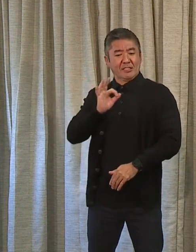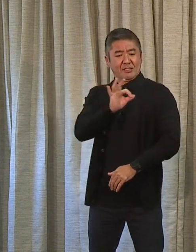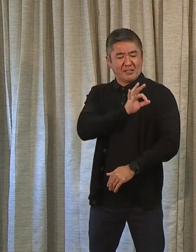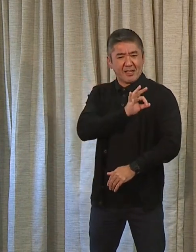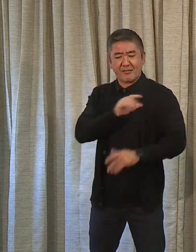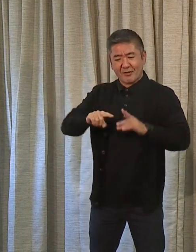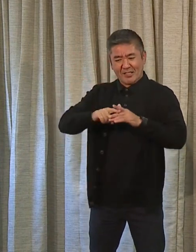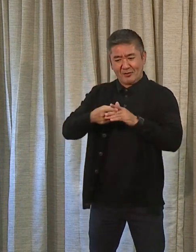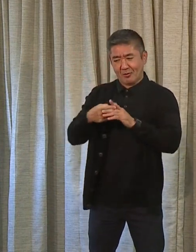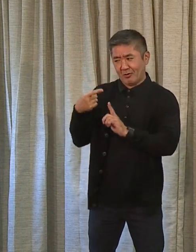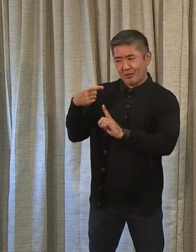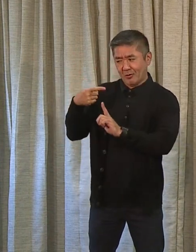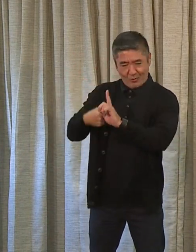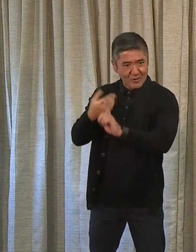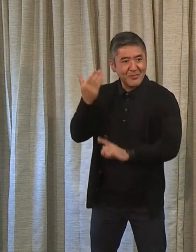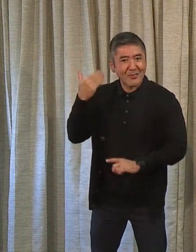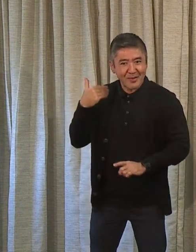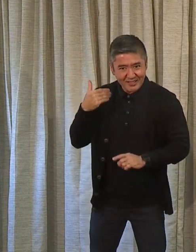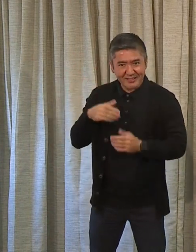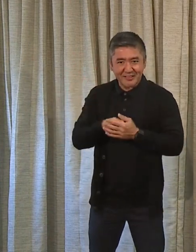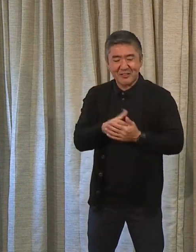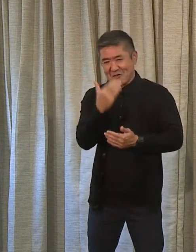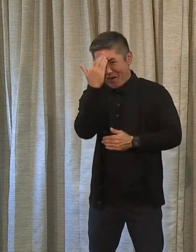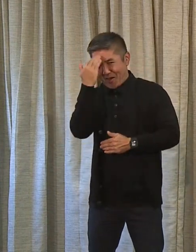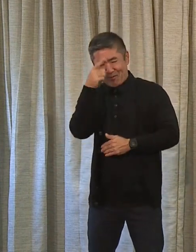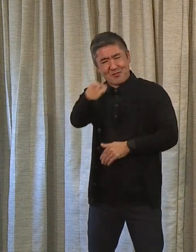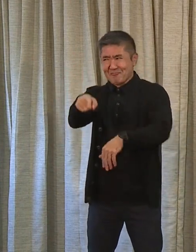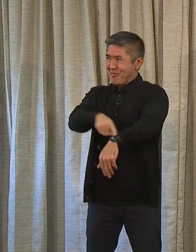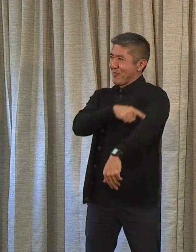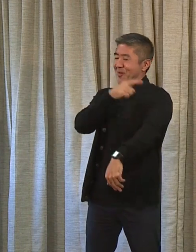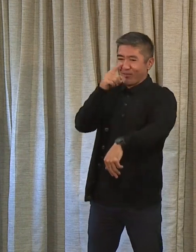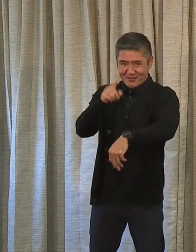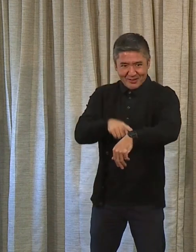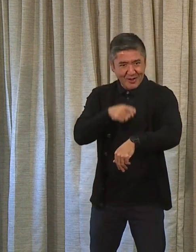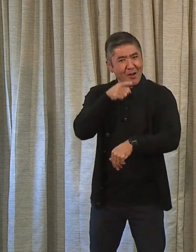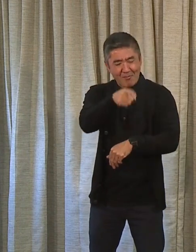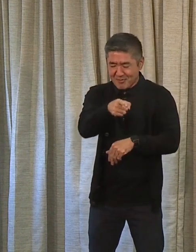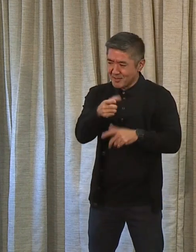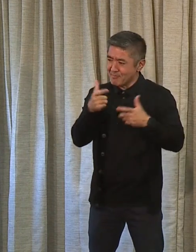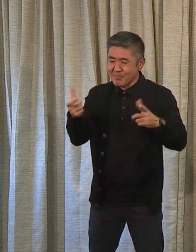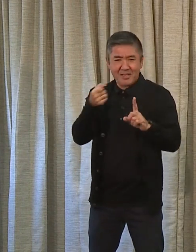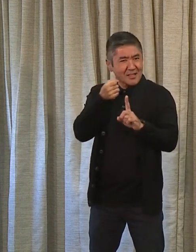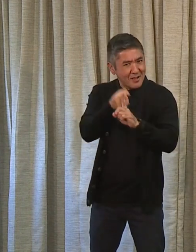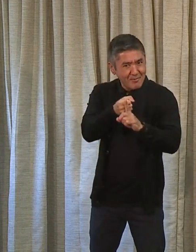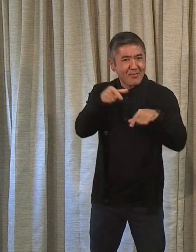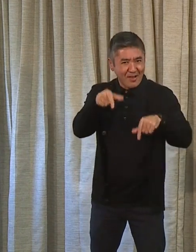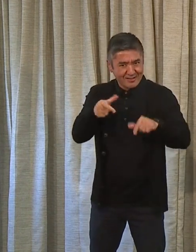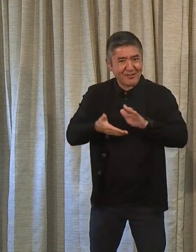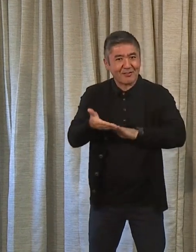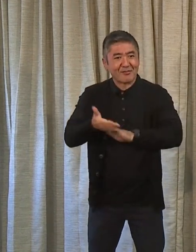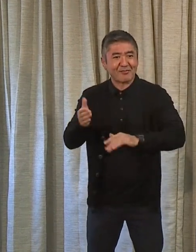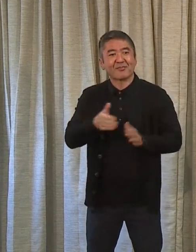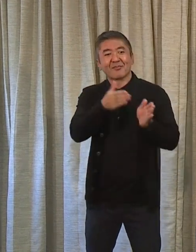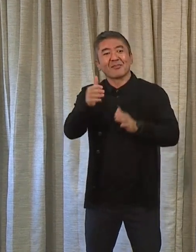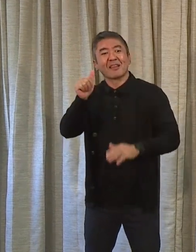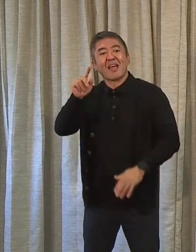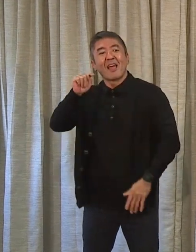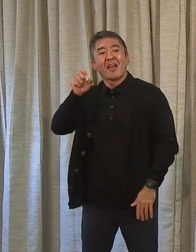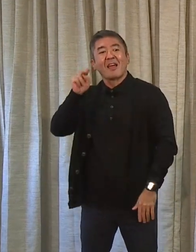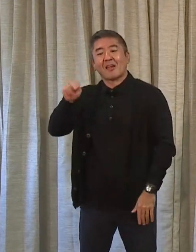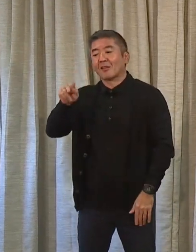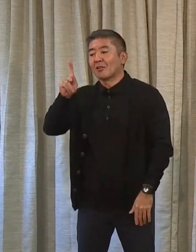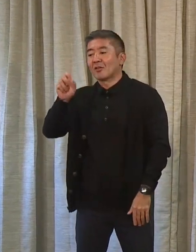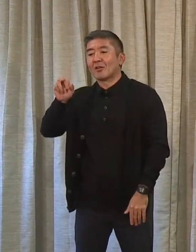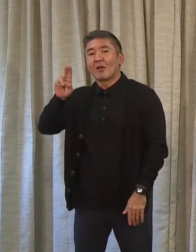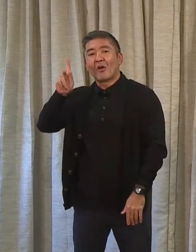started a month ago. Somebody I've known since the 80s. He's already made a great difference and a big impact on our operations. Anton Krucke. Anton